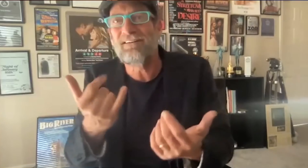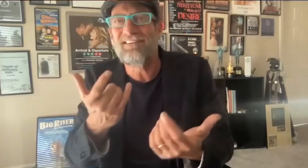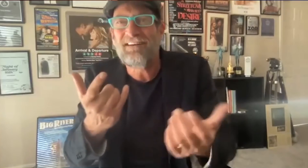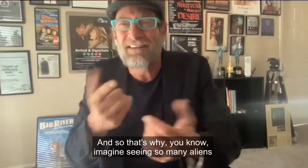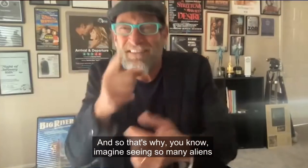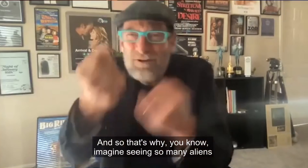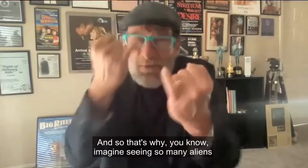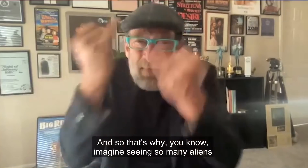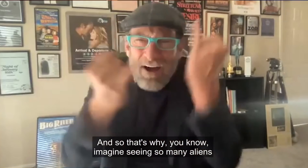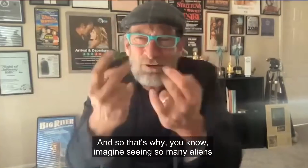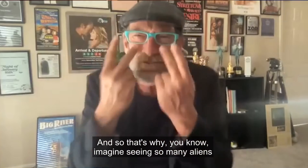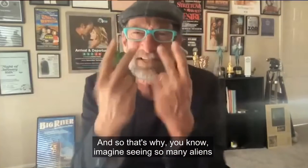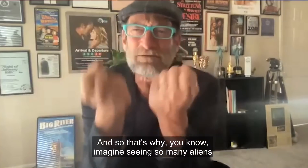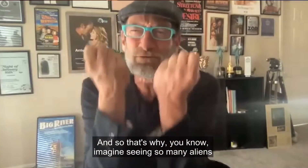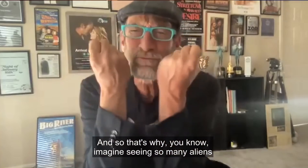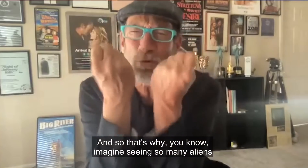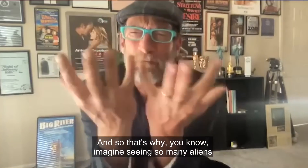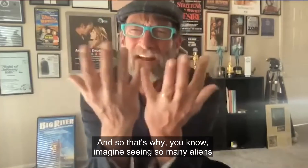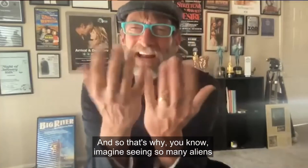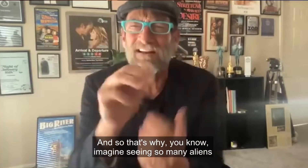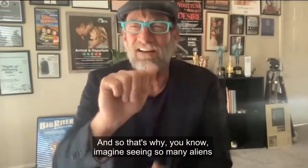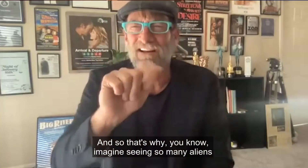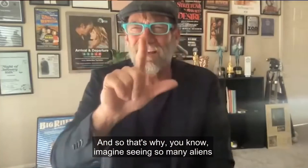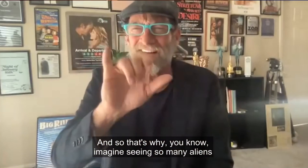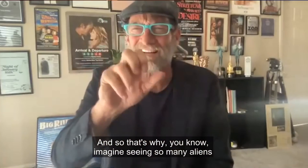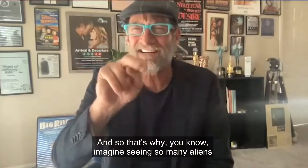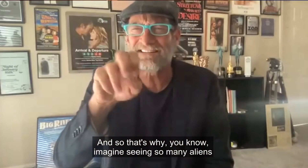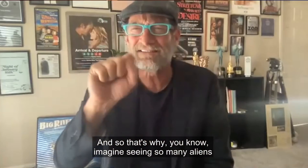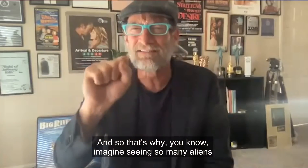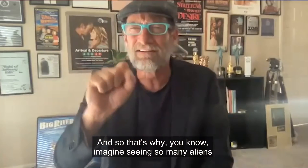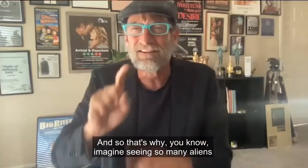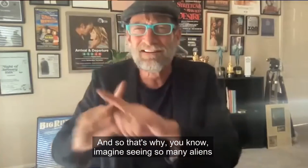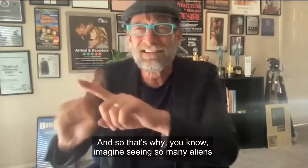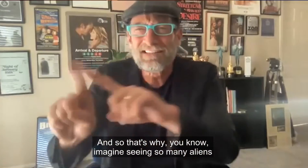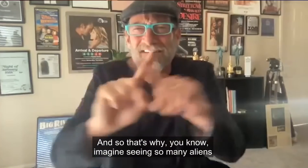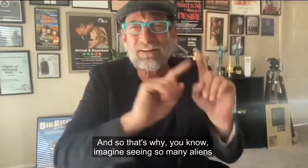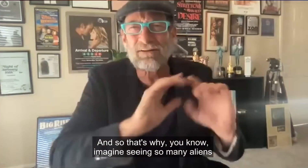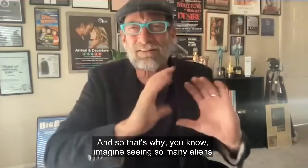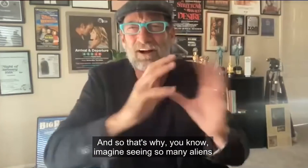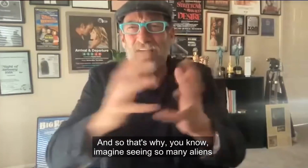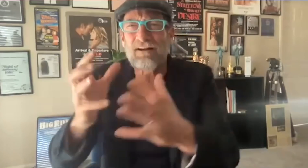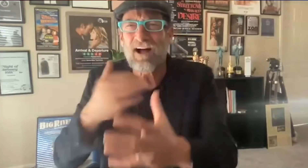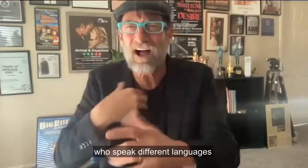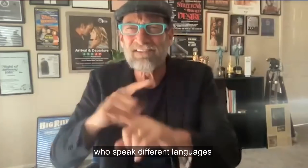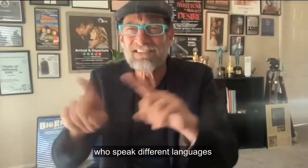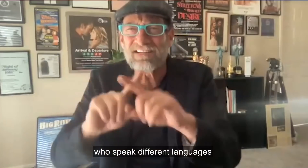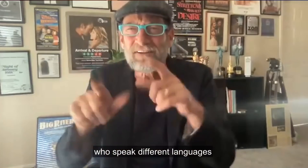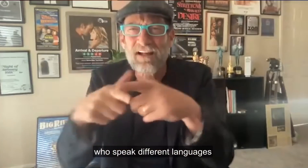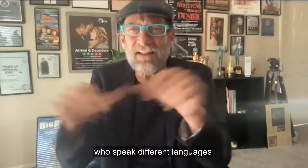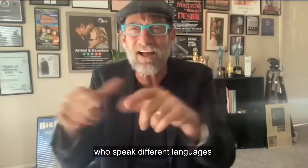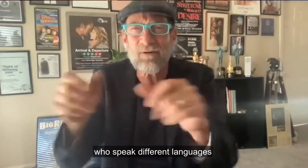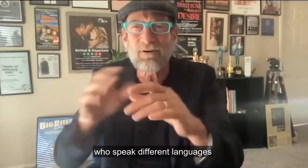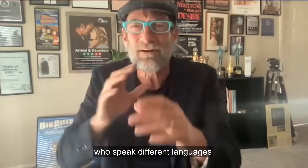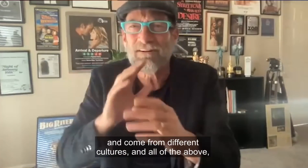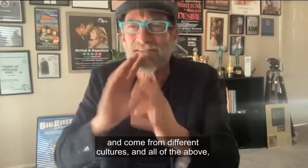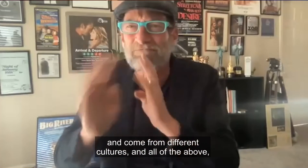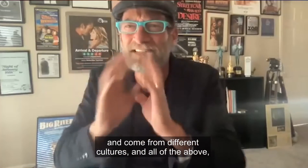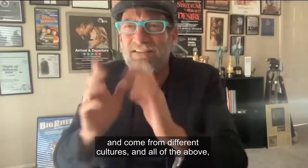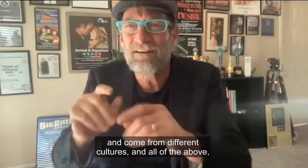And so that's why, you know, imagine seeing so many aliens who speak different languages and come from different